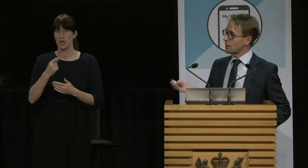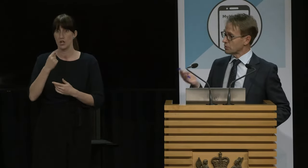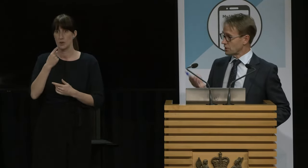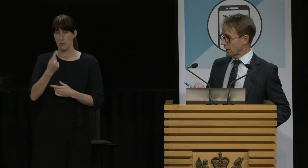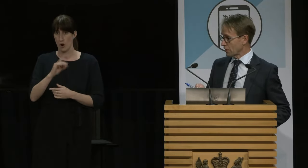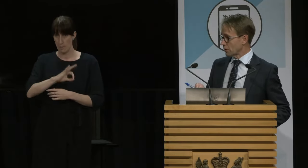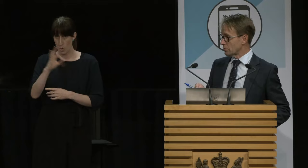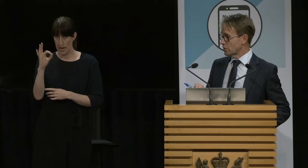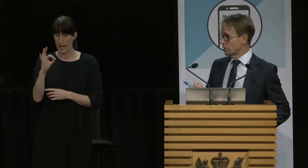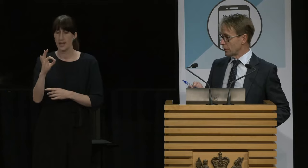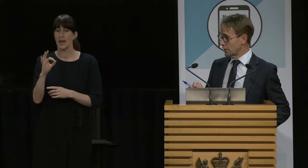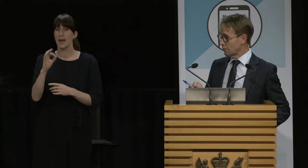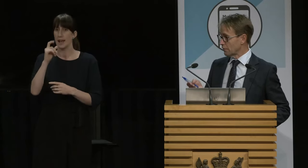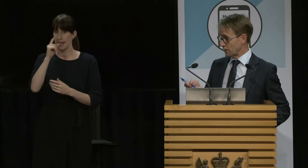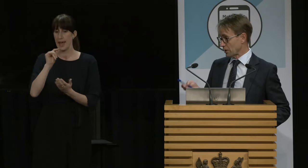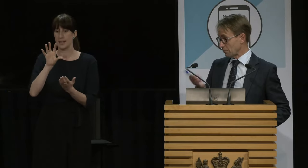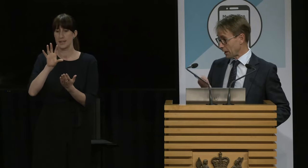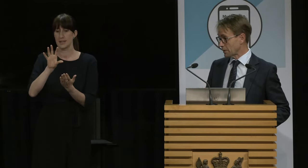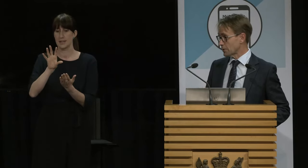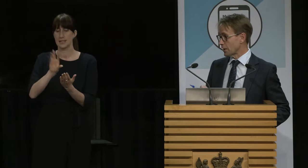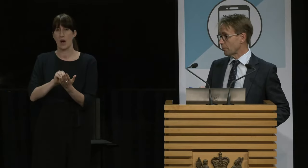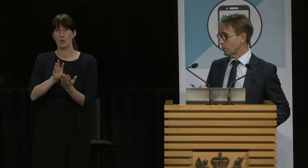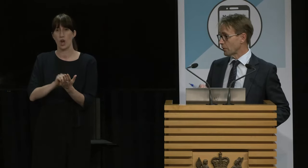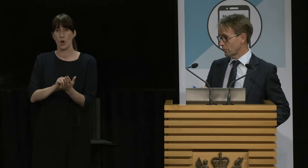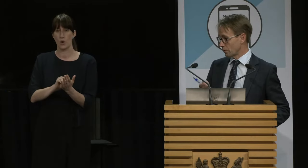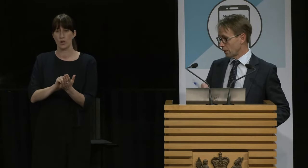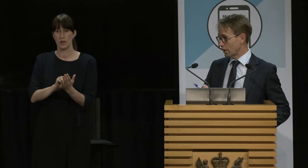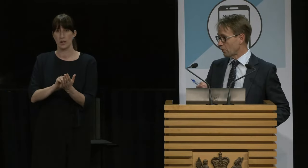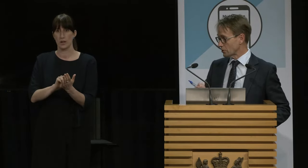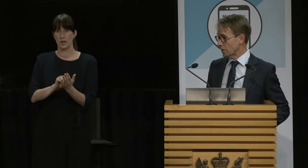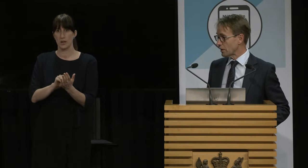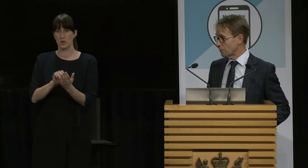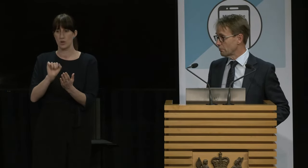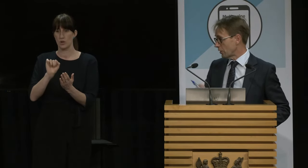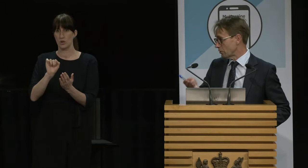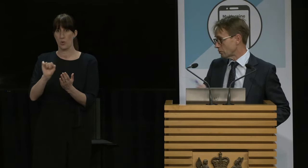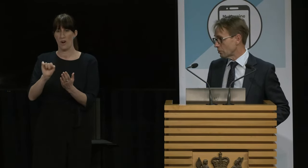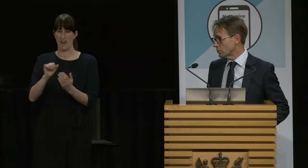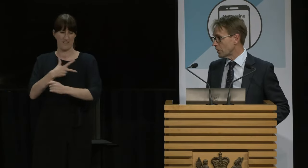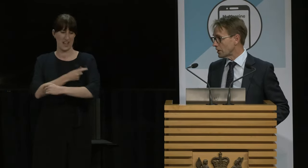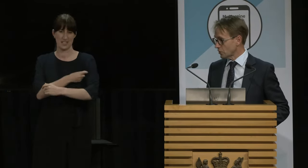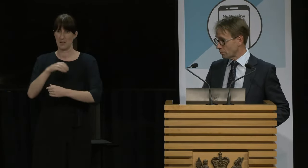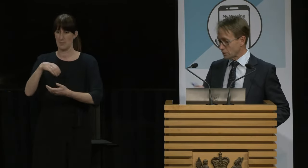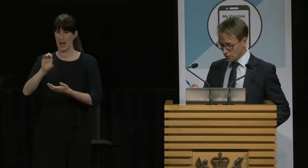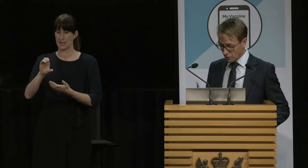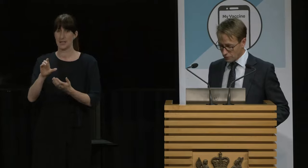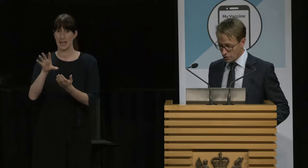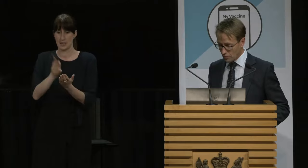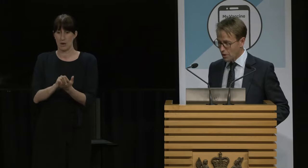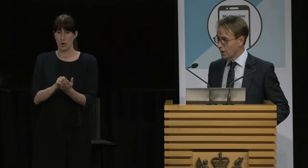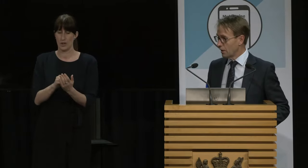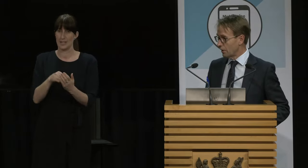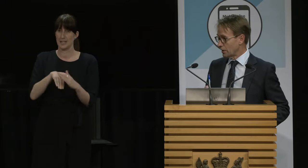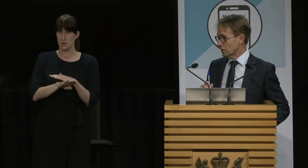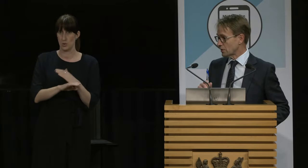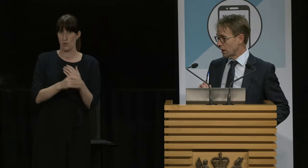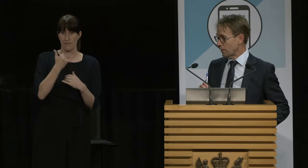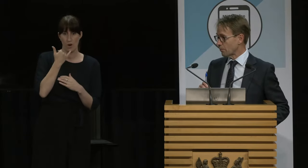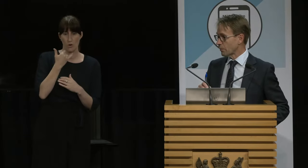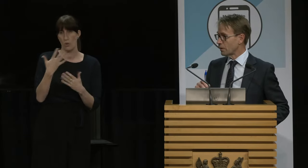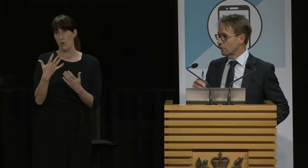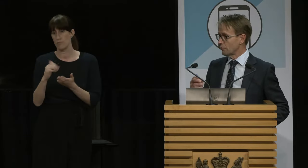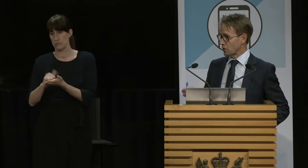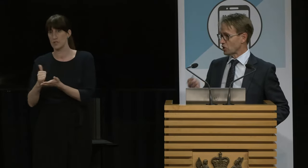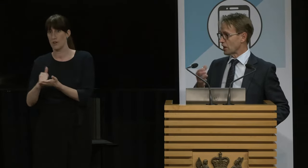they will be able to download their vaccine pass onto their phone or device or print it off so that